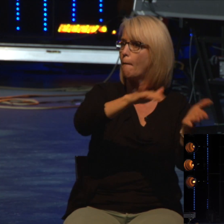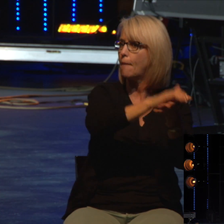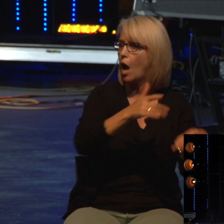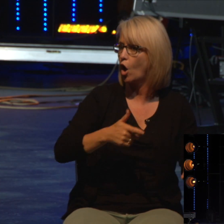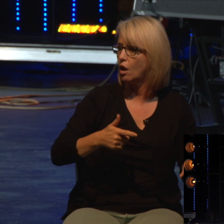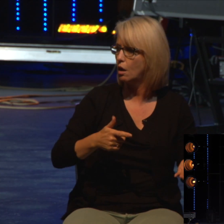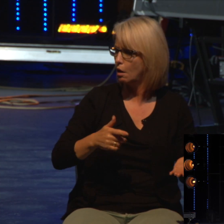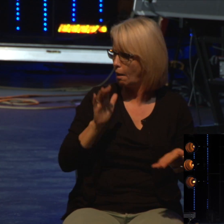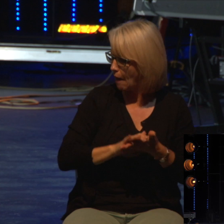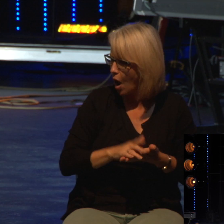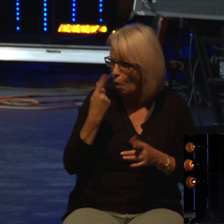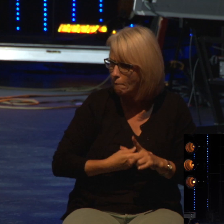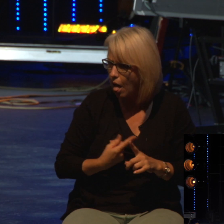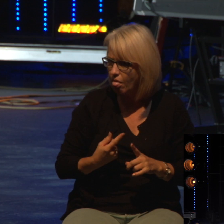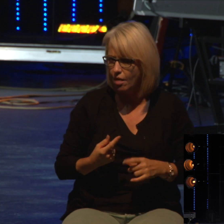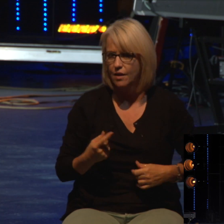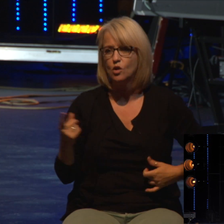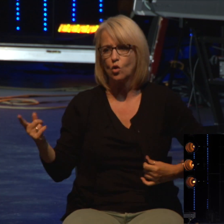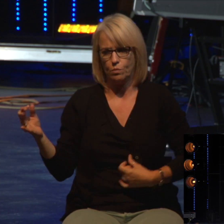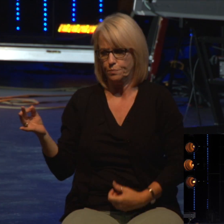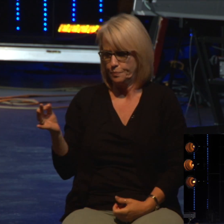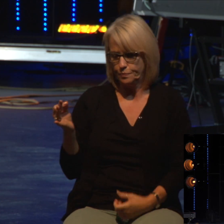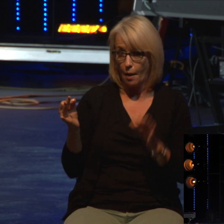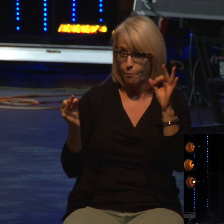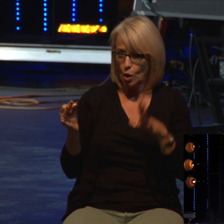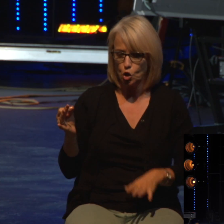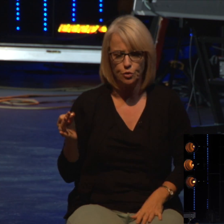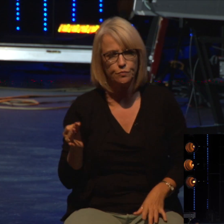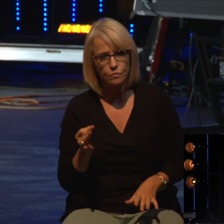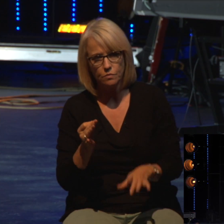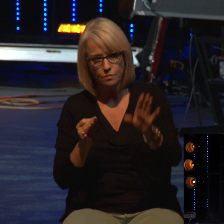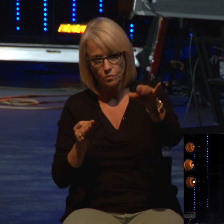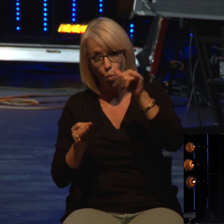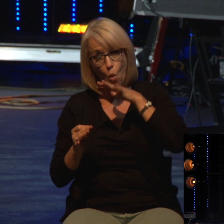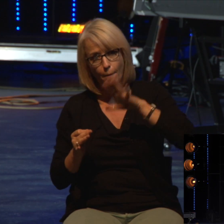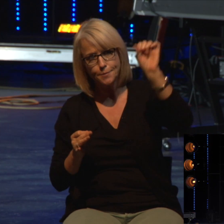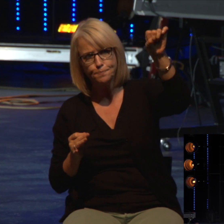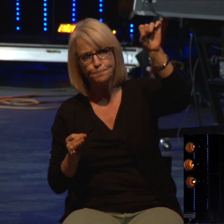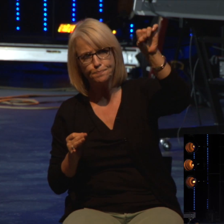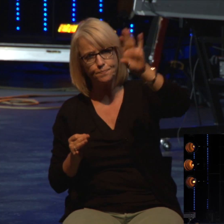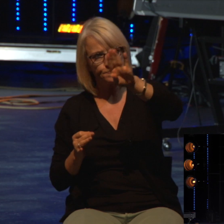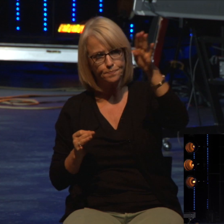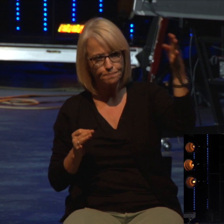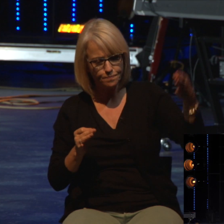John Doan took the nail with him and called on that lady. He laid it in front of her and she broke down.